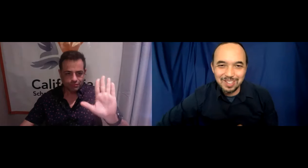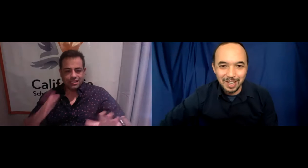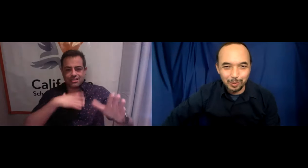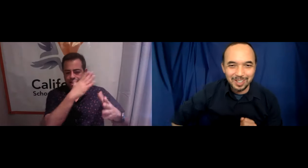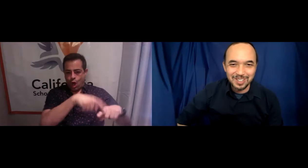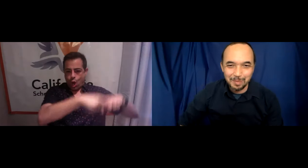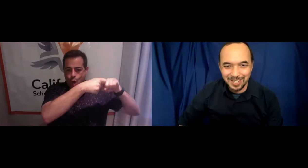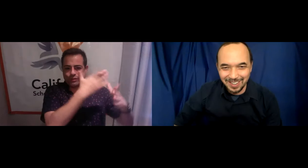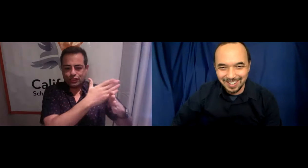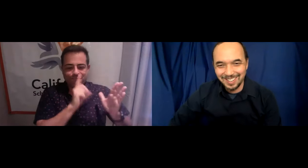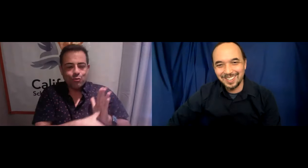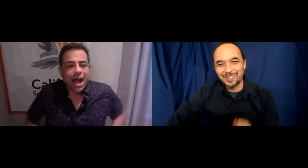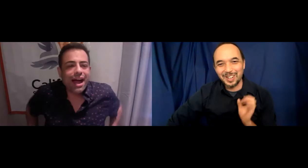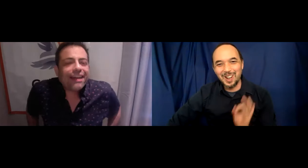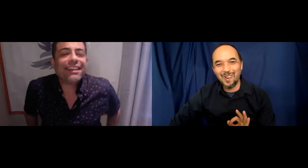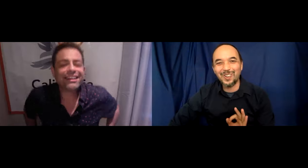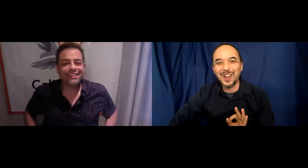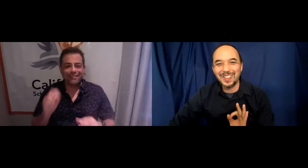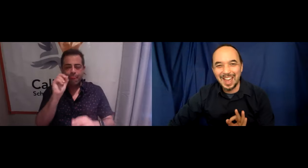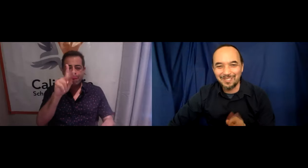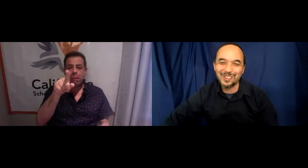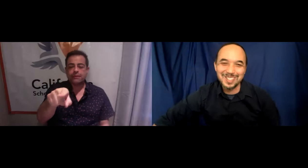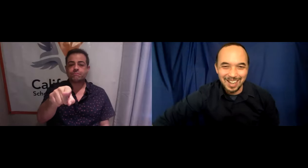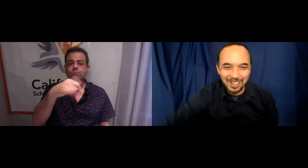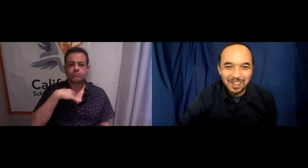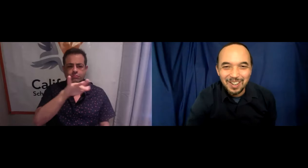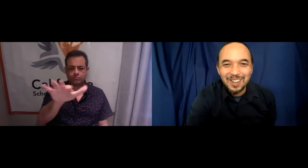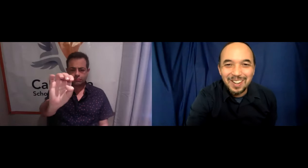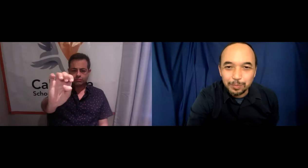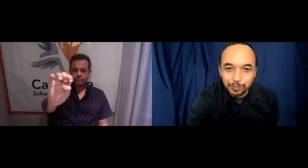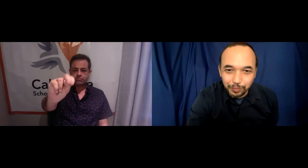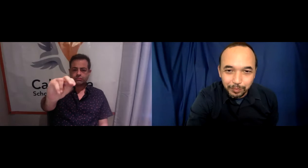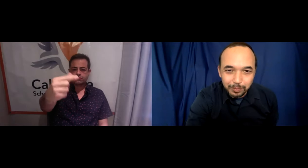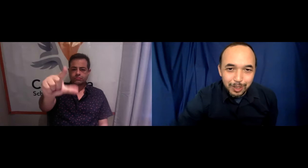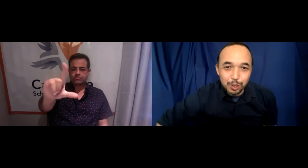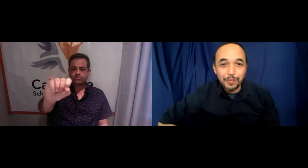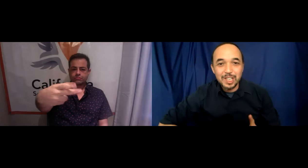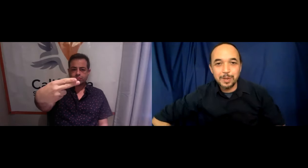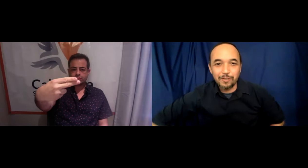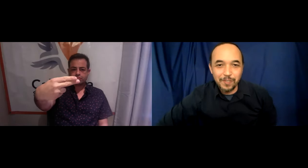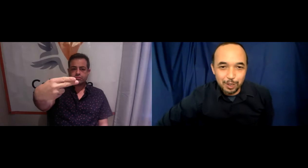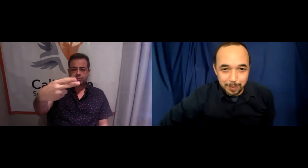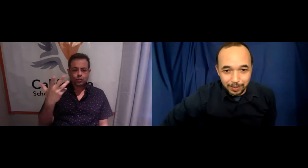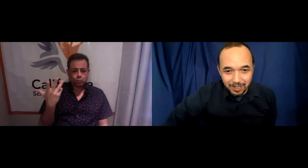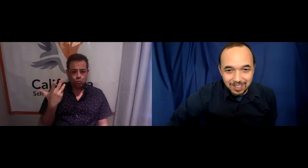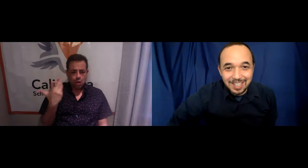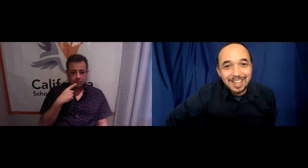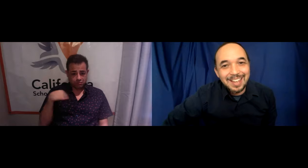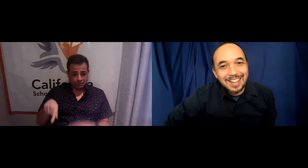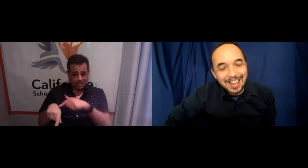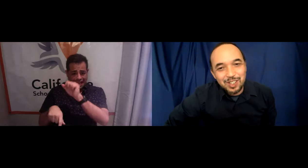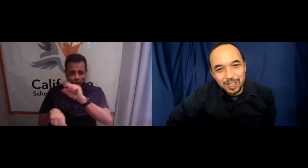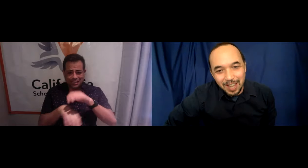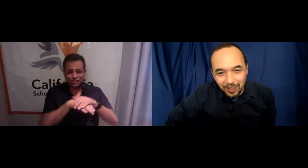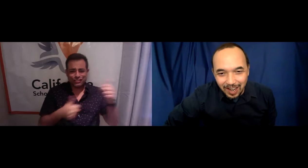One second, we're going to stop sharing. We're going to hold on that for a second. So if I fingerspell this, E